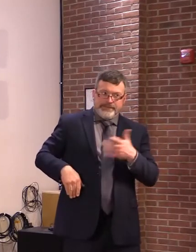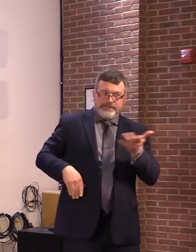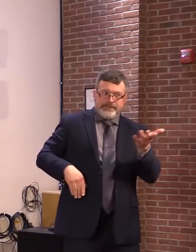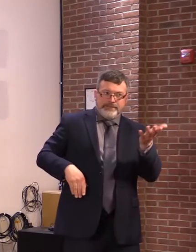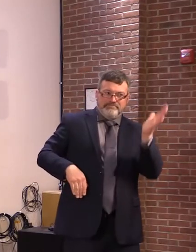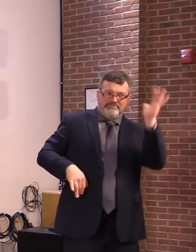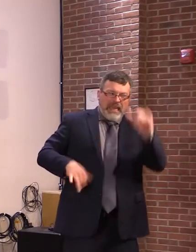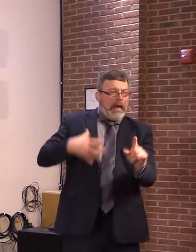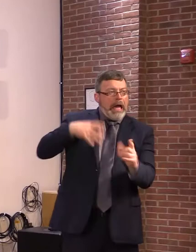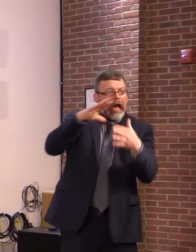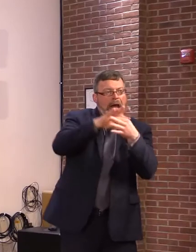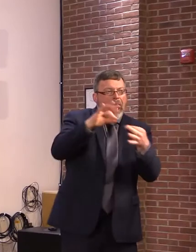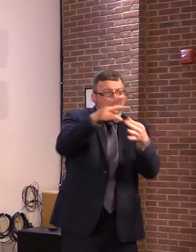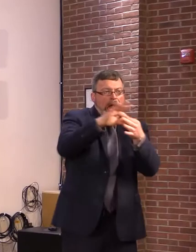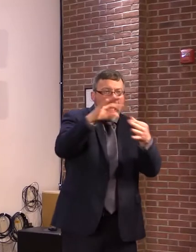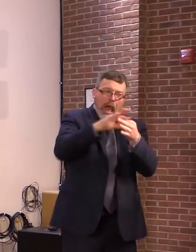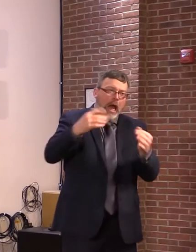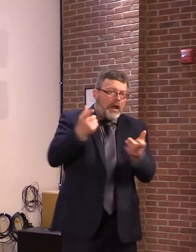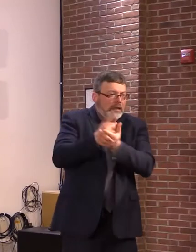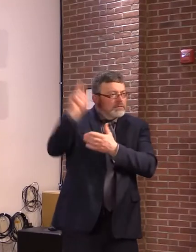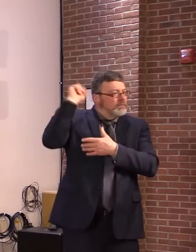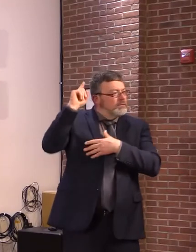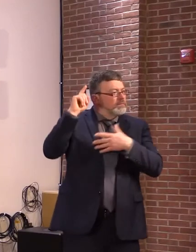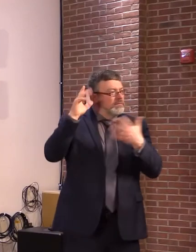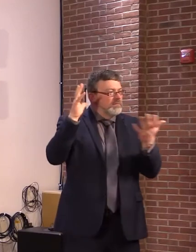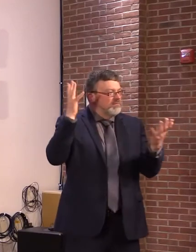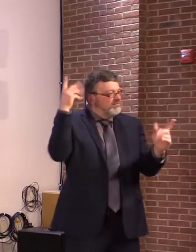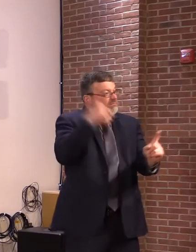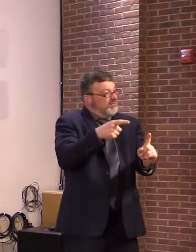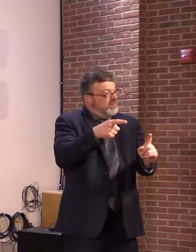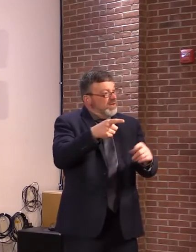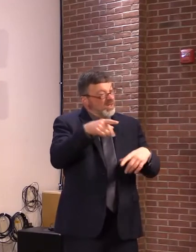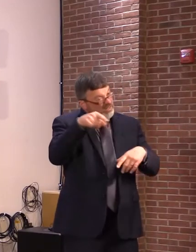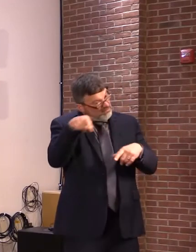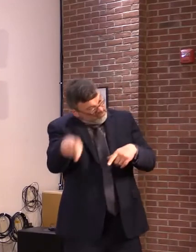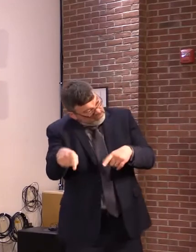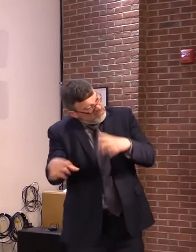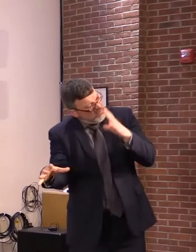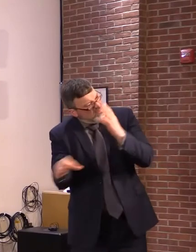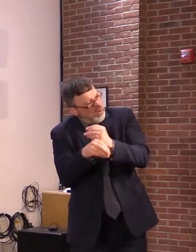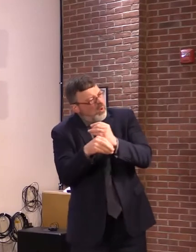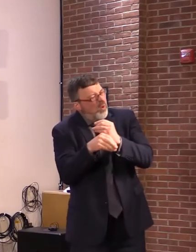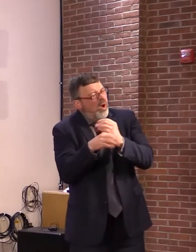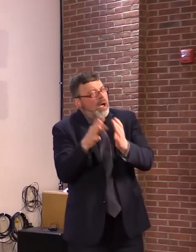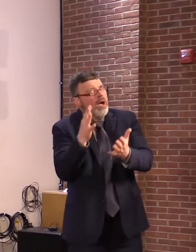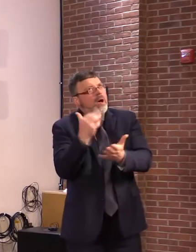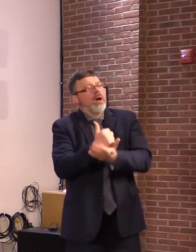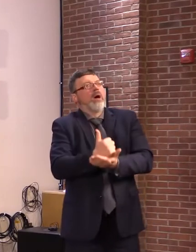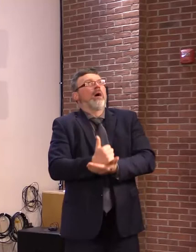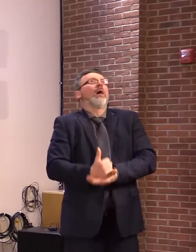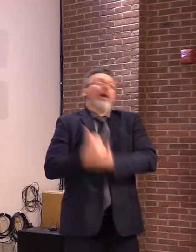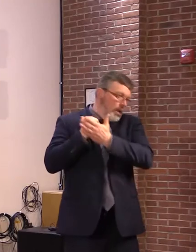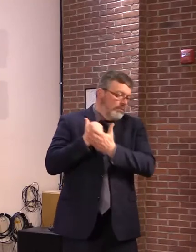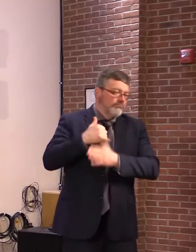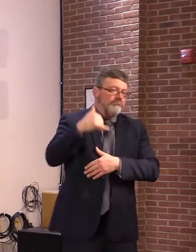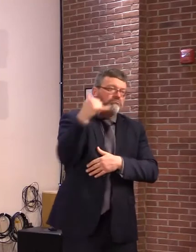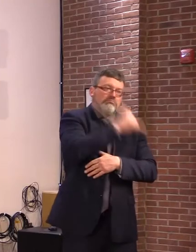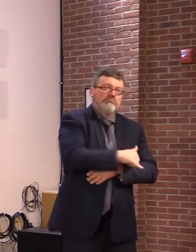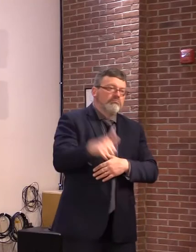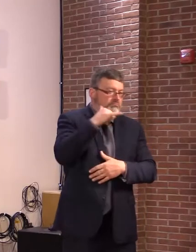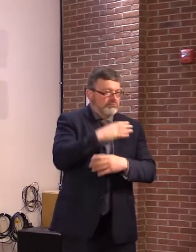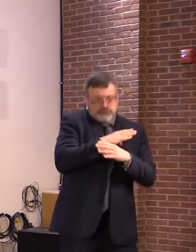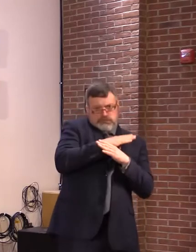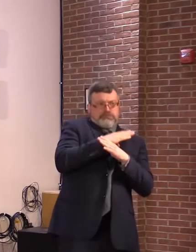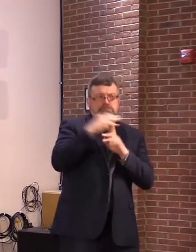booster shot. Critical to helping reduce the potential for severe illness. So I'll say it again, if you are over